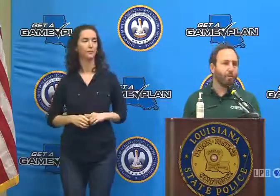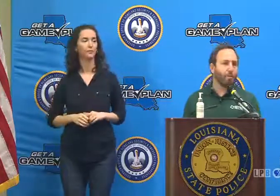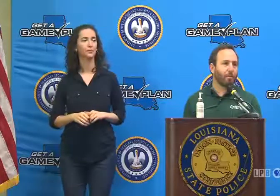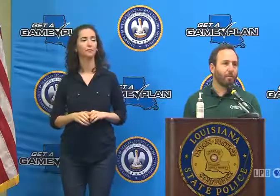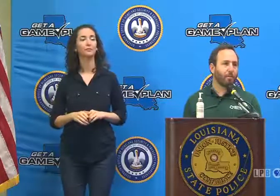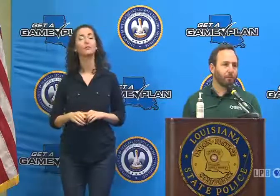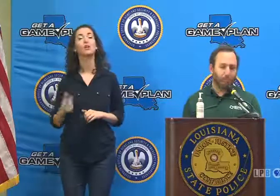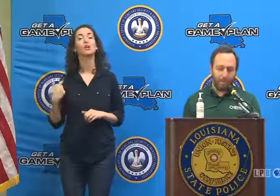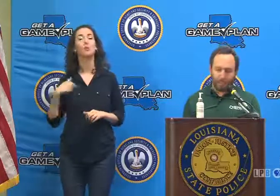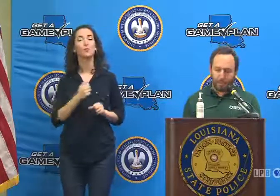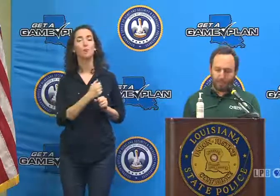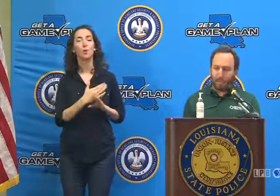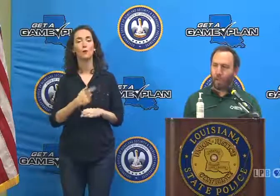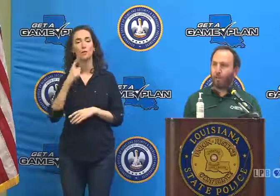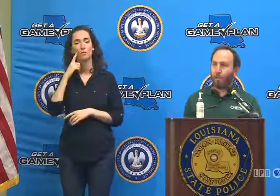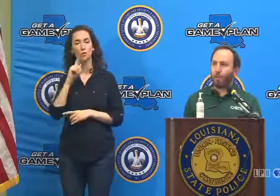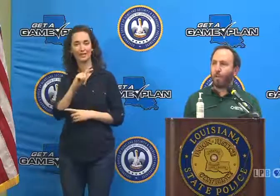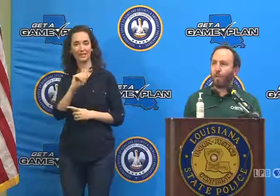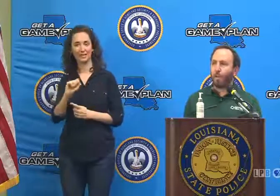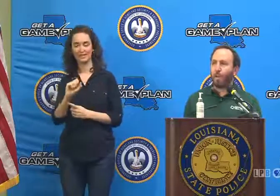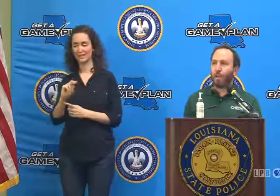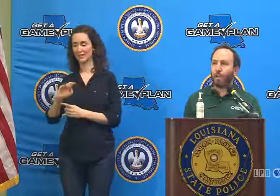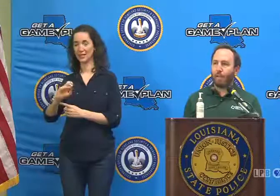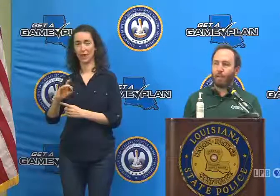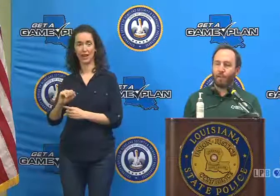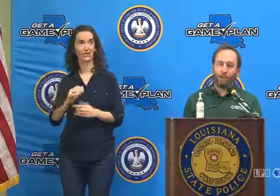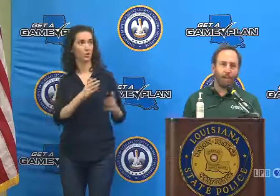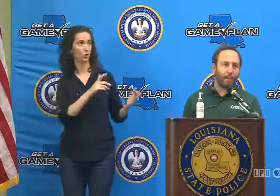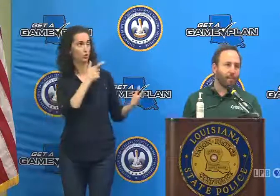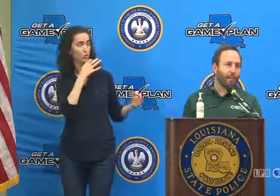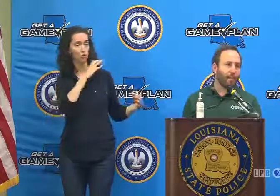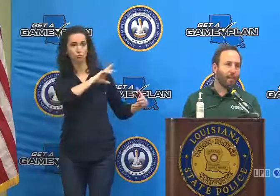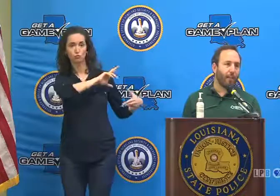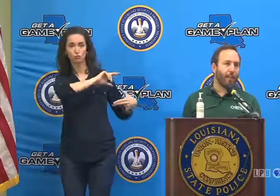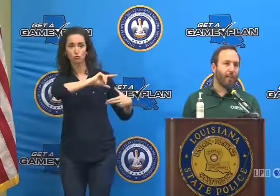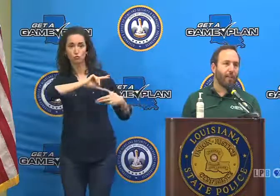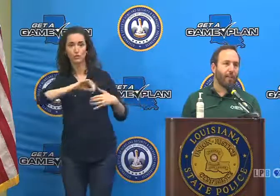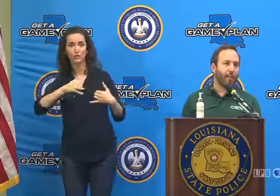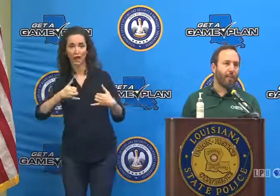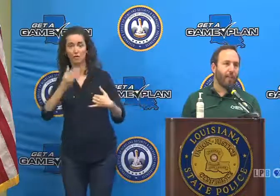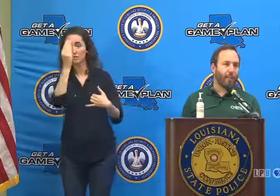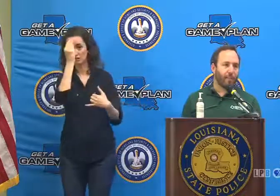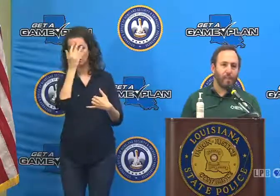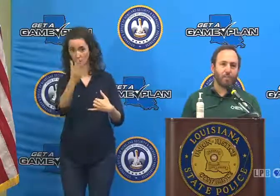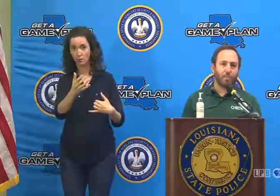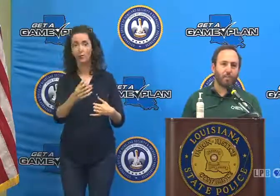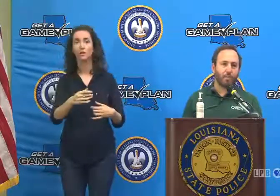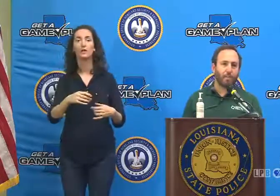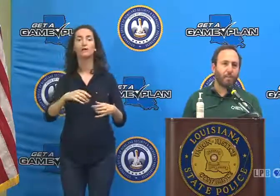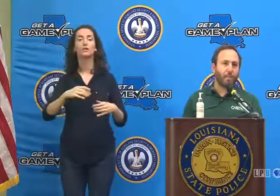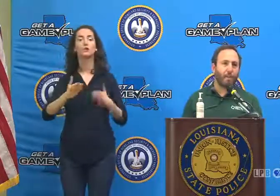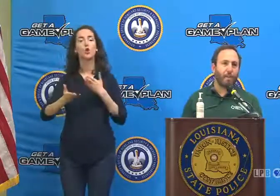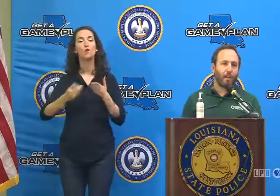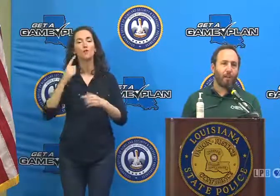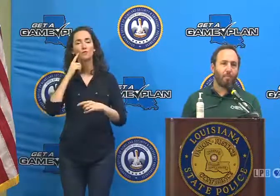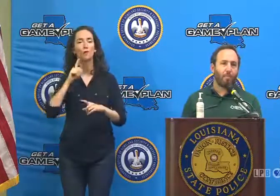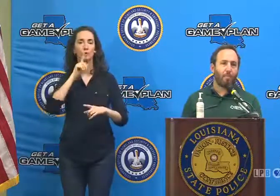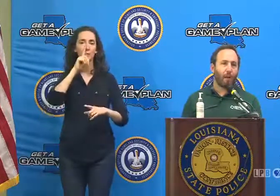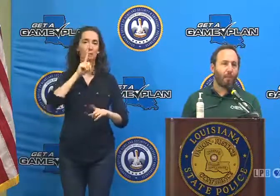prepare for Tropical Storm Nicholas, I'll let you know that the testing and vaccination services